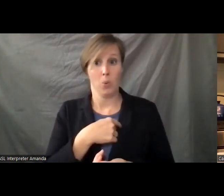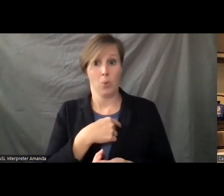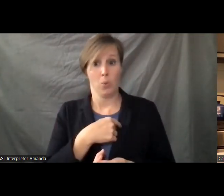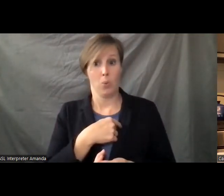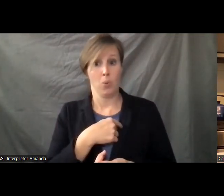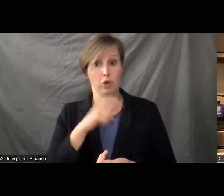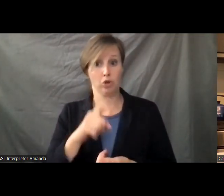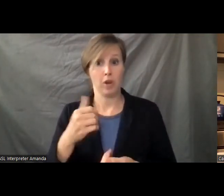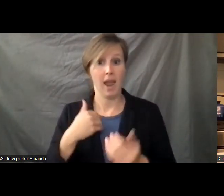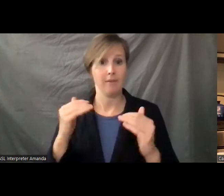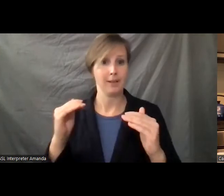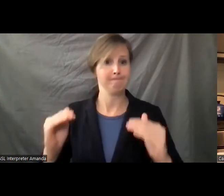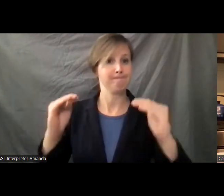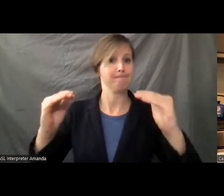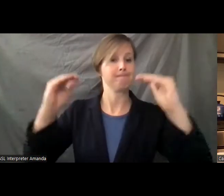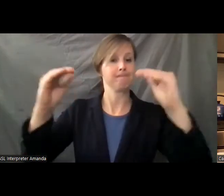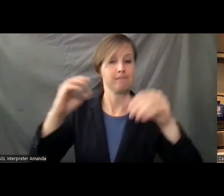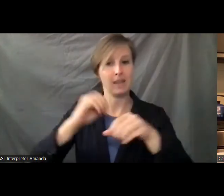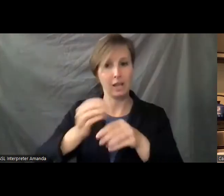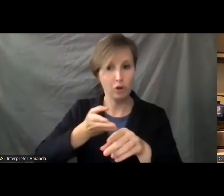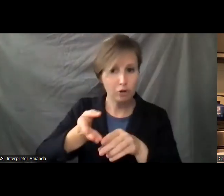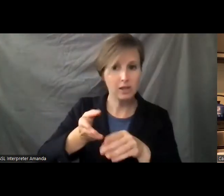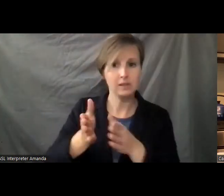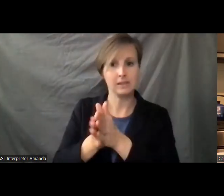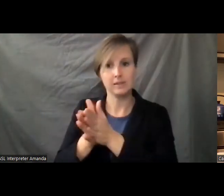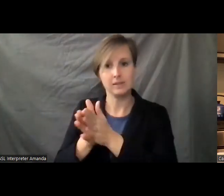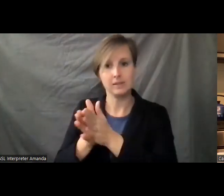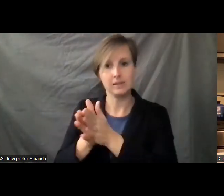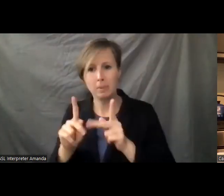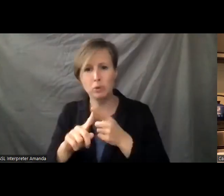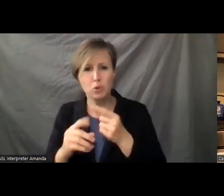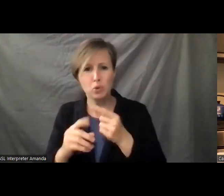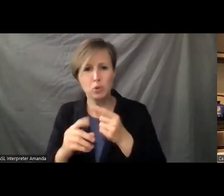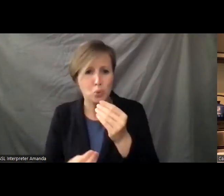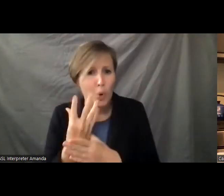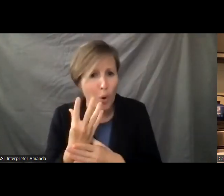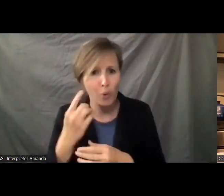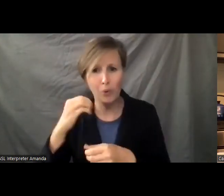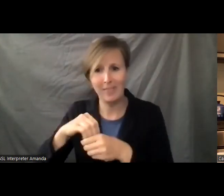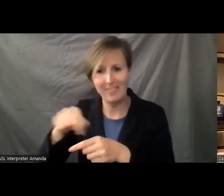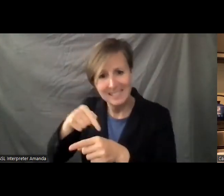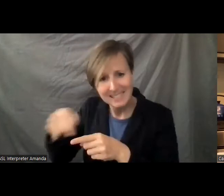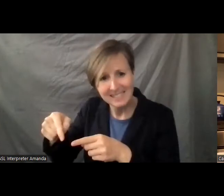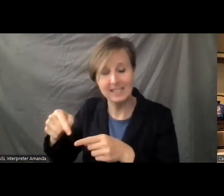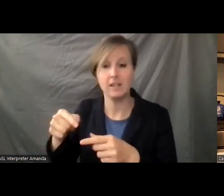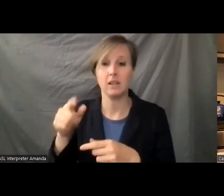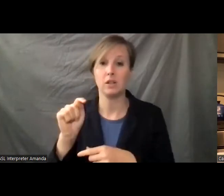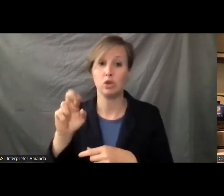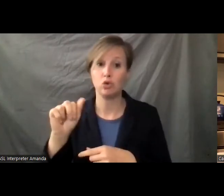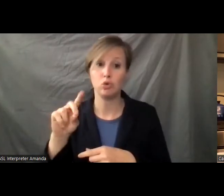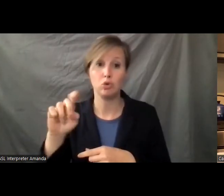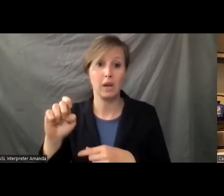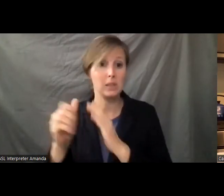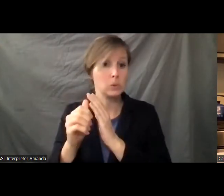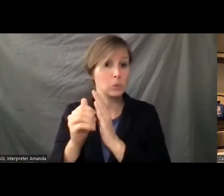advancements in careers, incentives for people to grow in this industry, trade school options